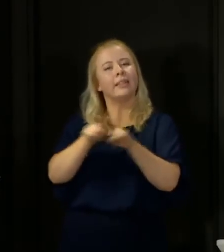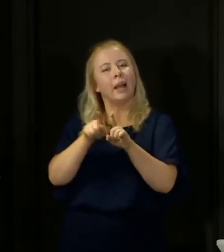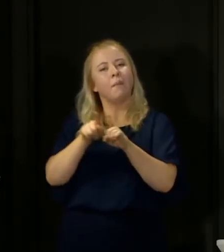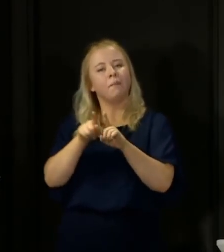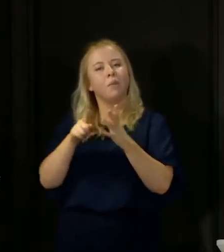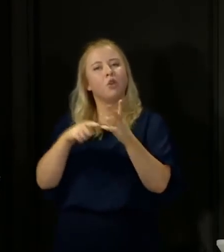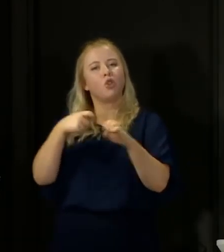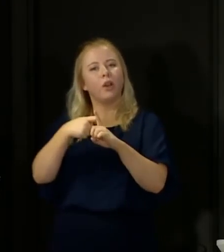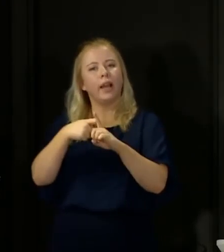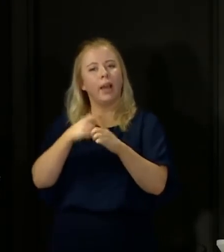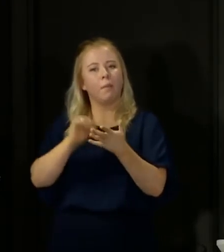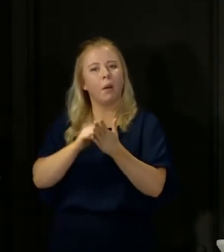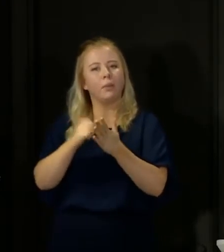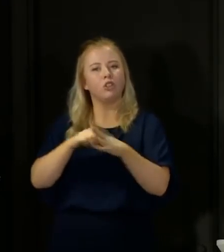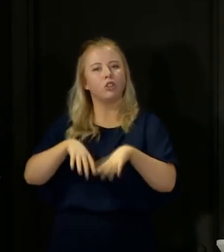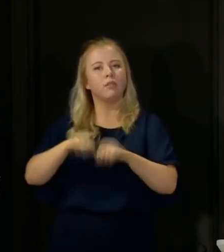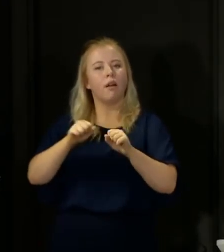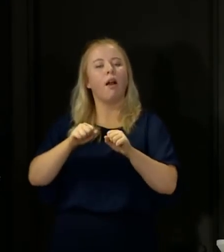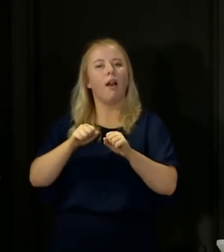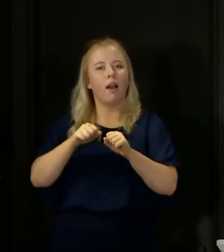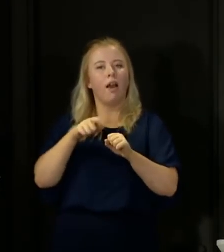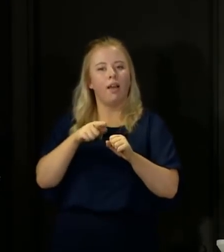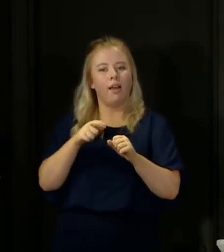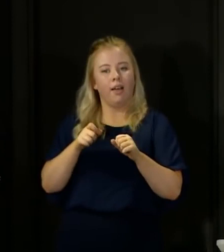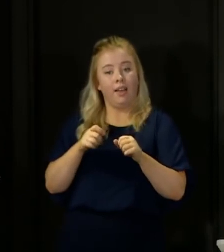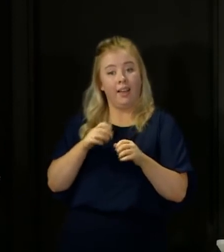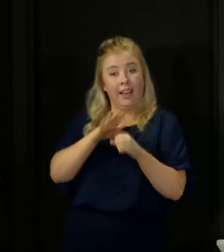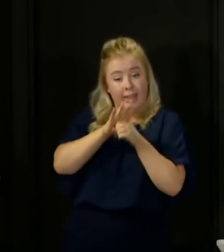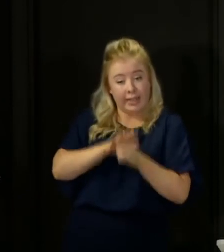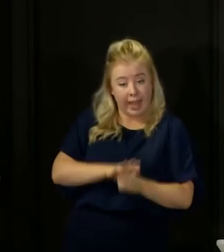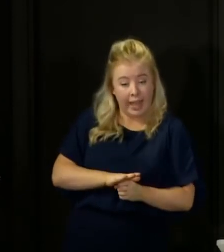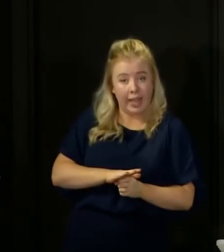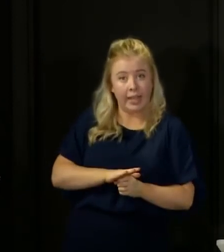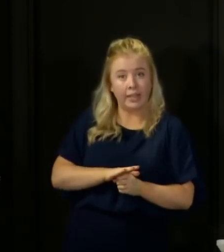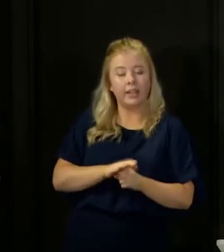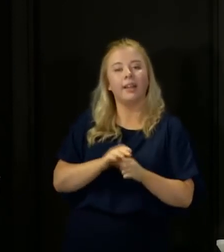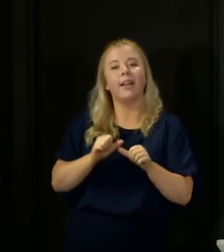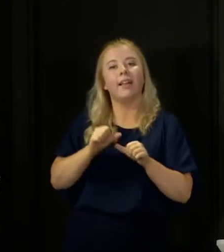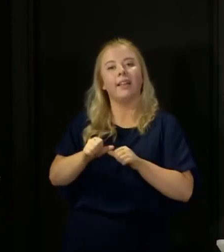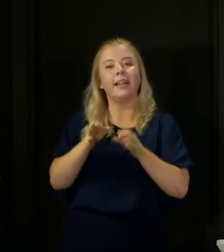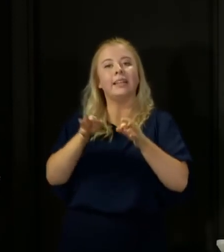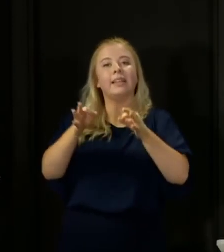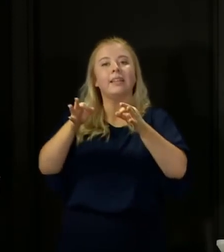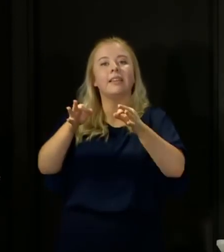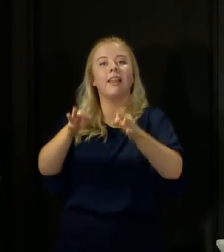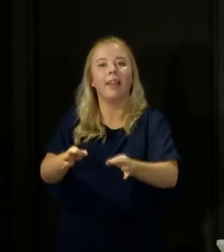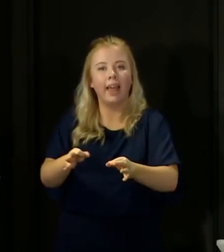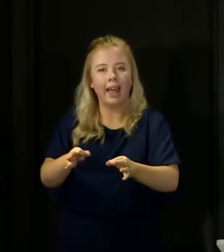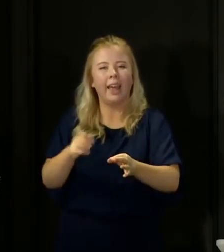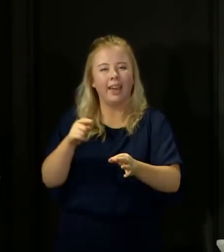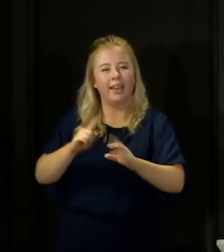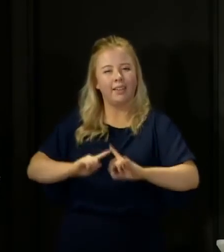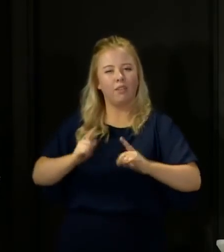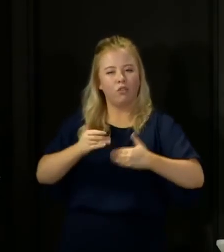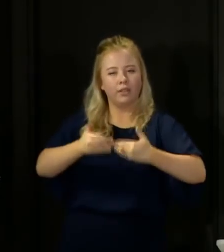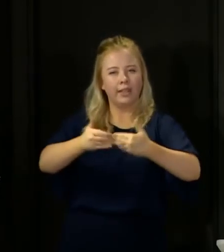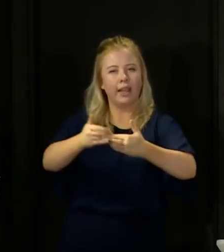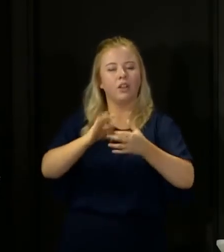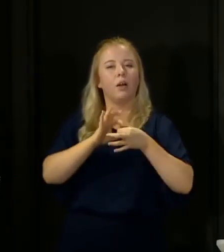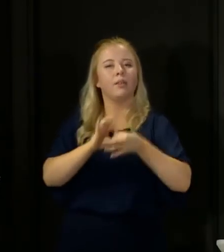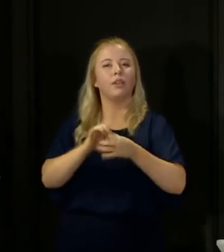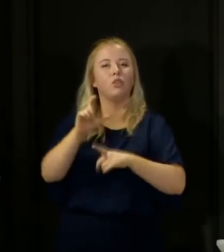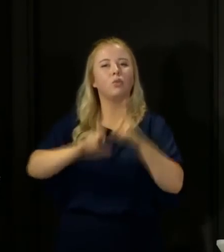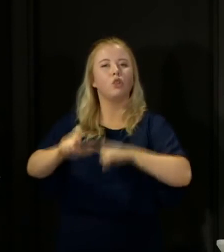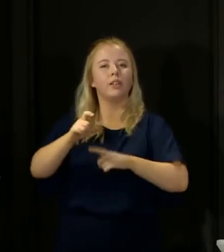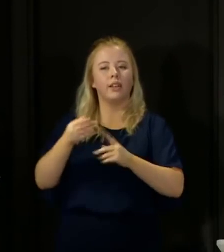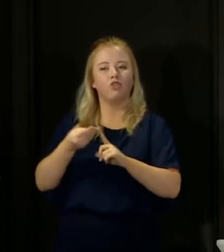published at the outset that took us from contain into delay of the virus. And that was about community transmission.